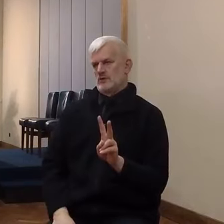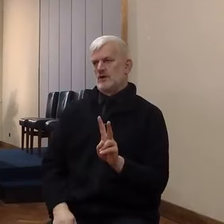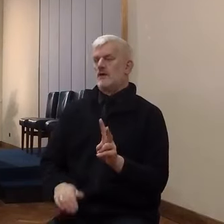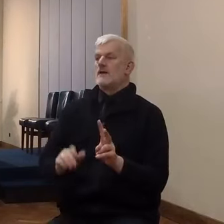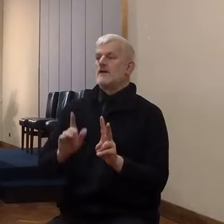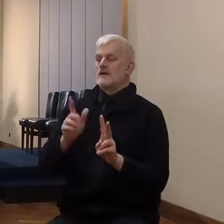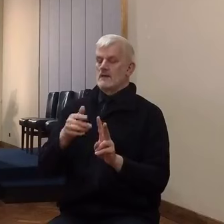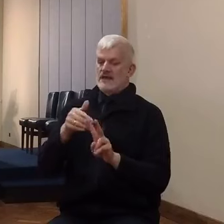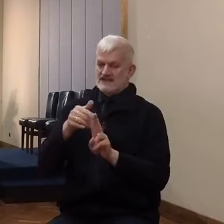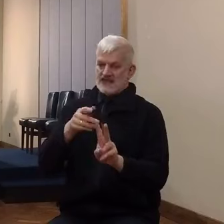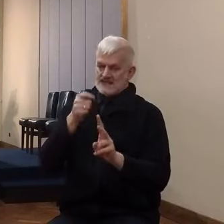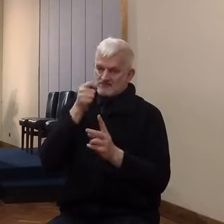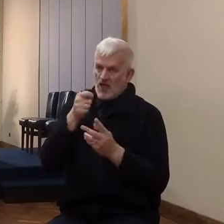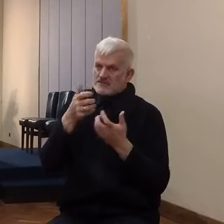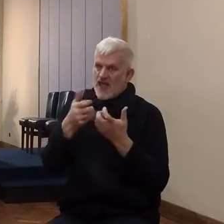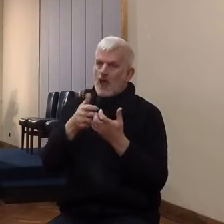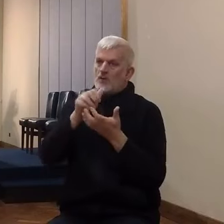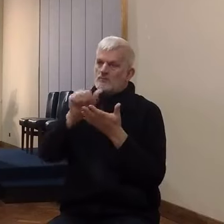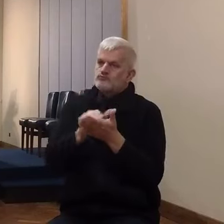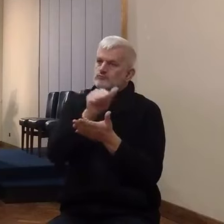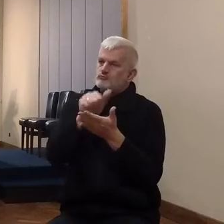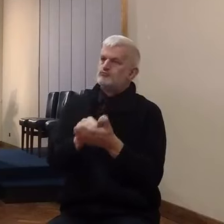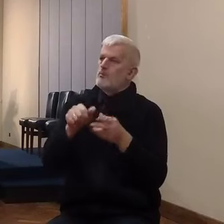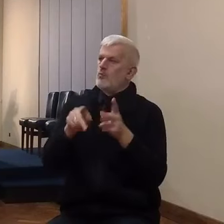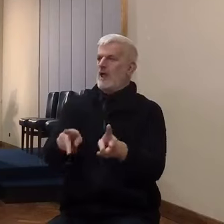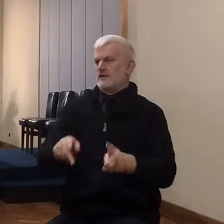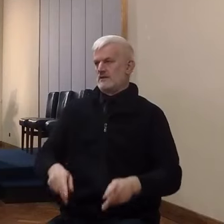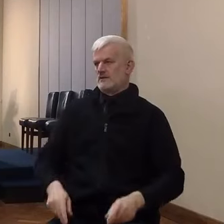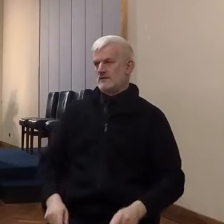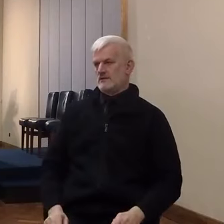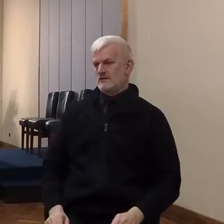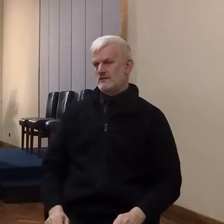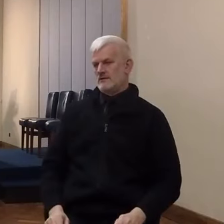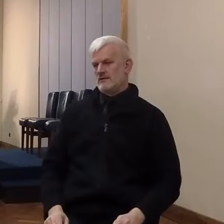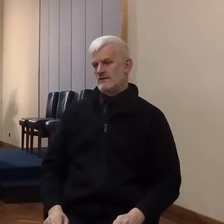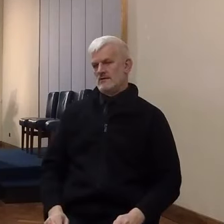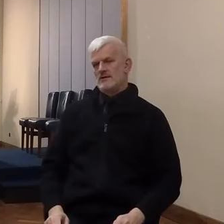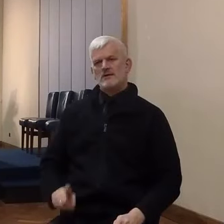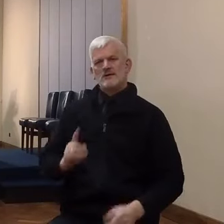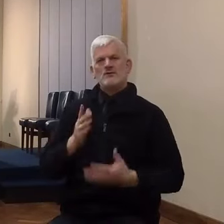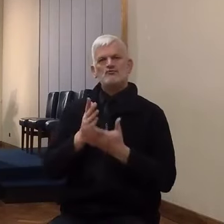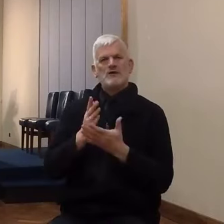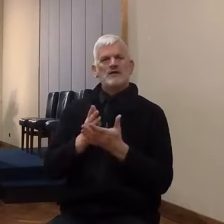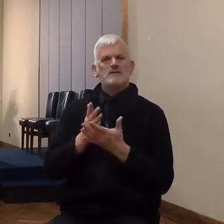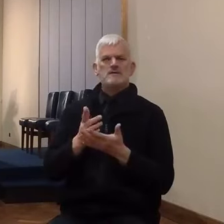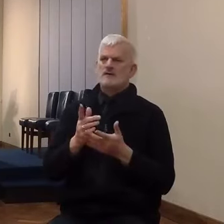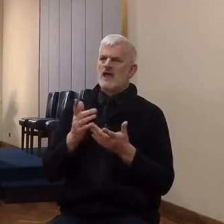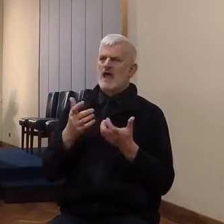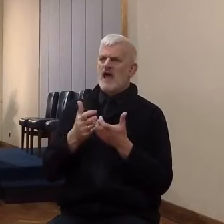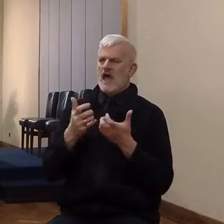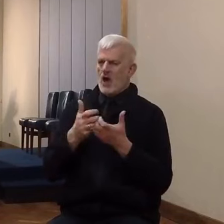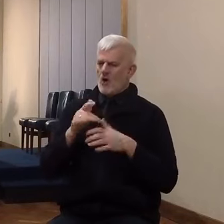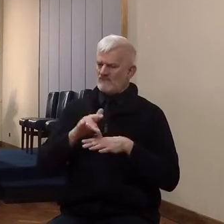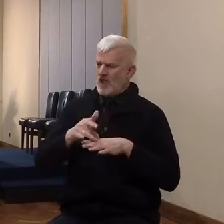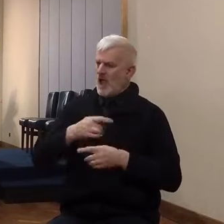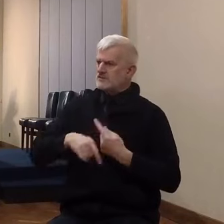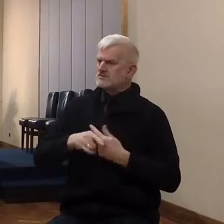many things which are left down for us to do. In Christian service, in our personal lives,